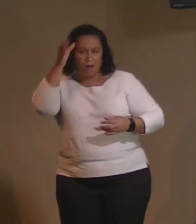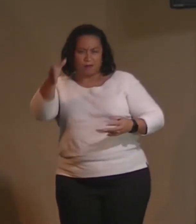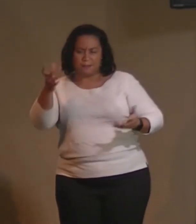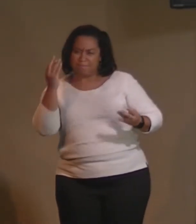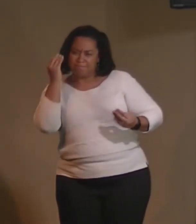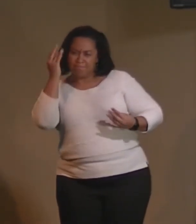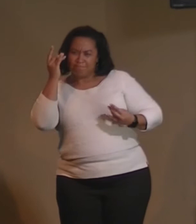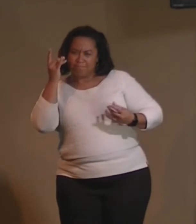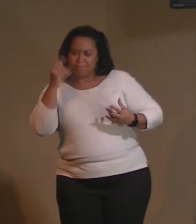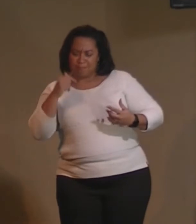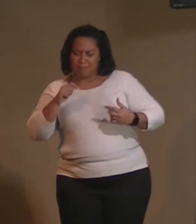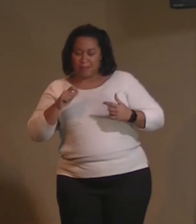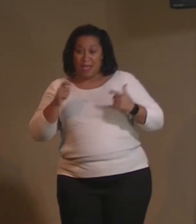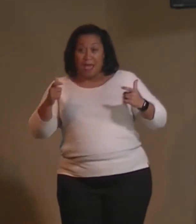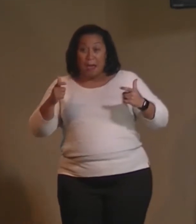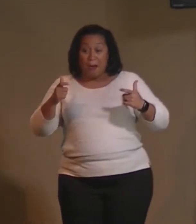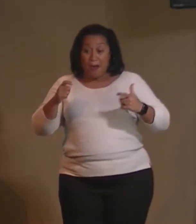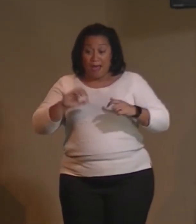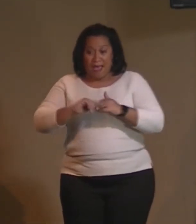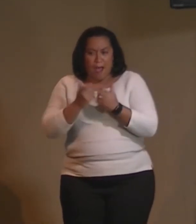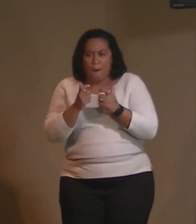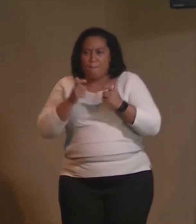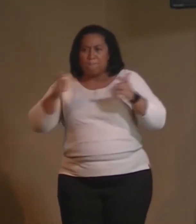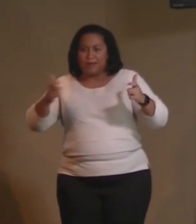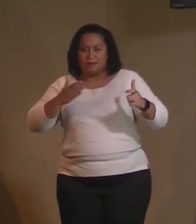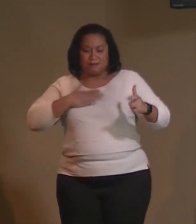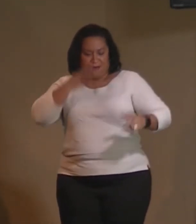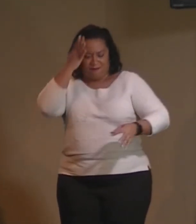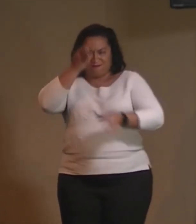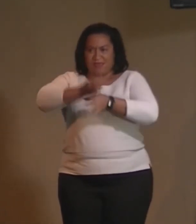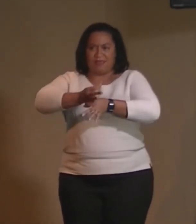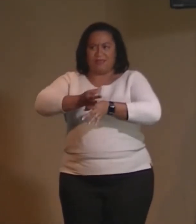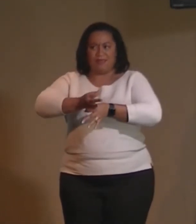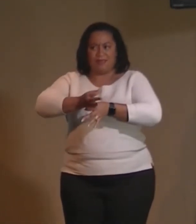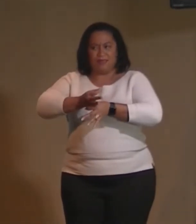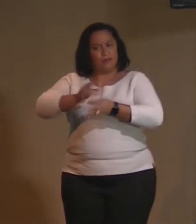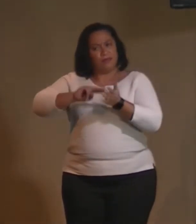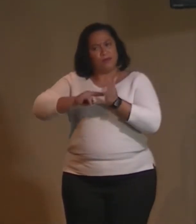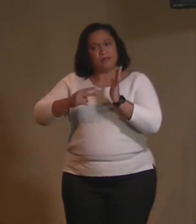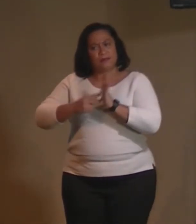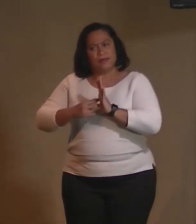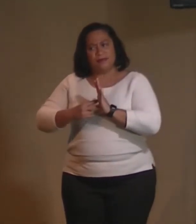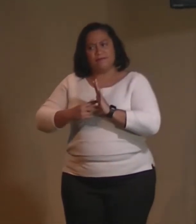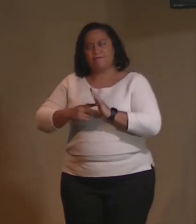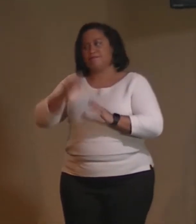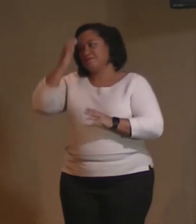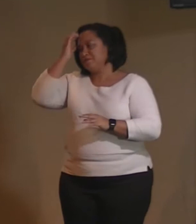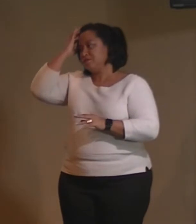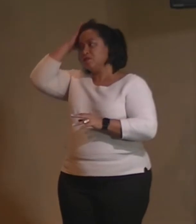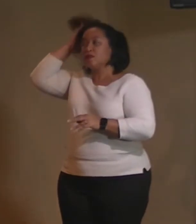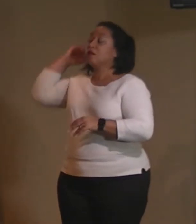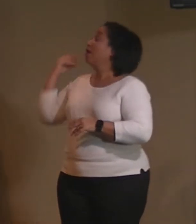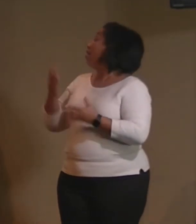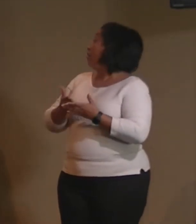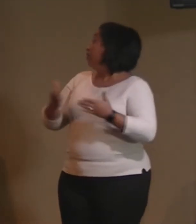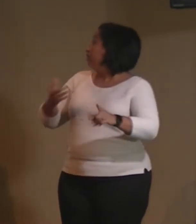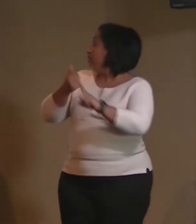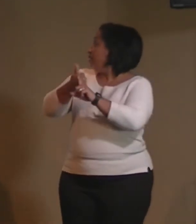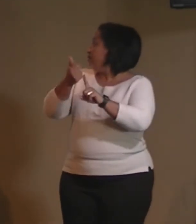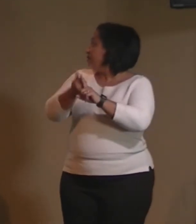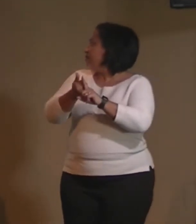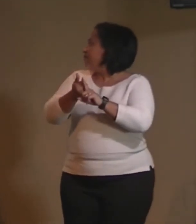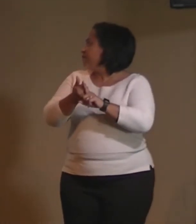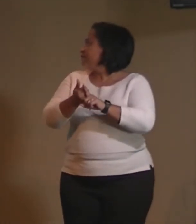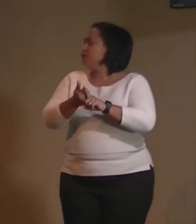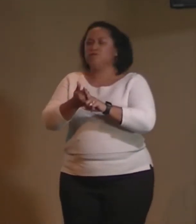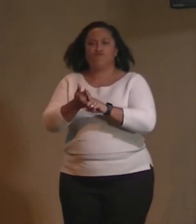how big is my faith? What does it mean? As we go into asking this. The thing itself, what is